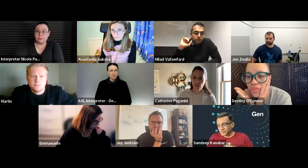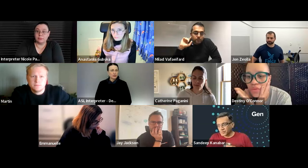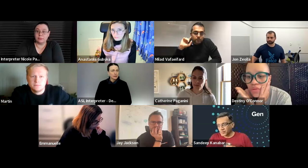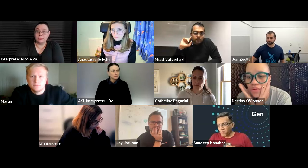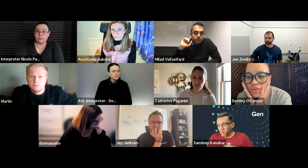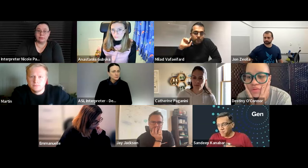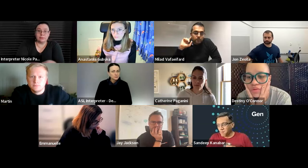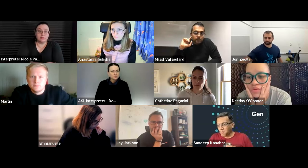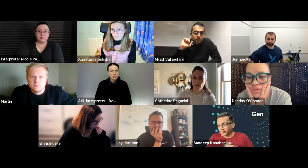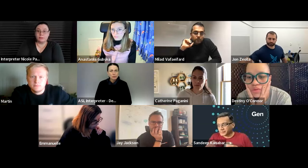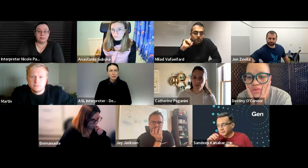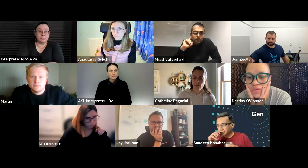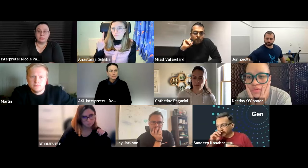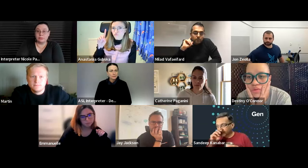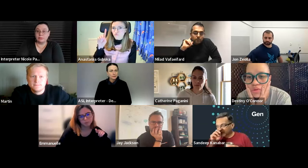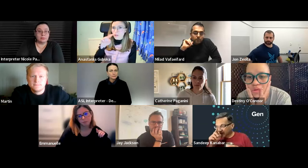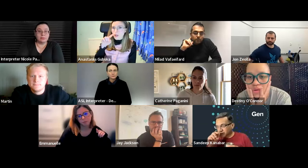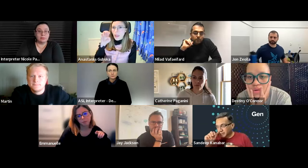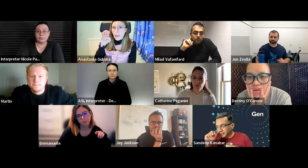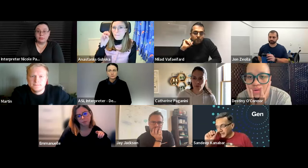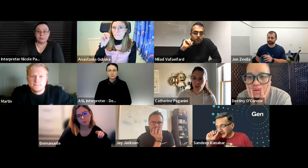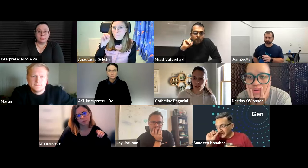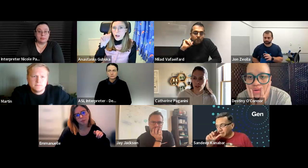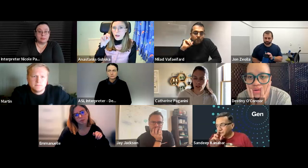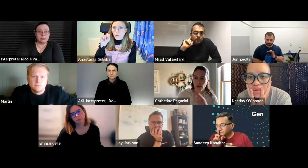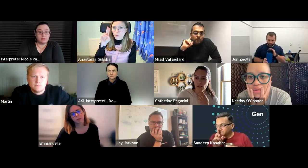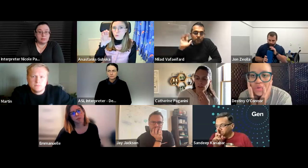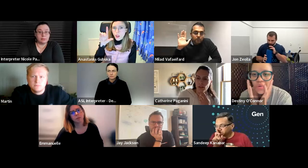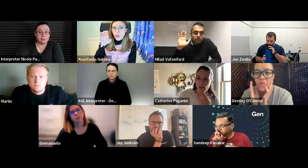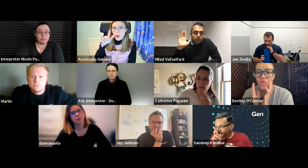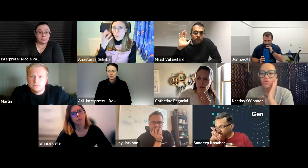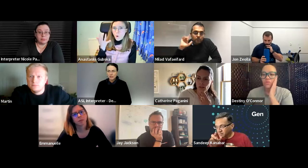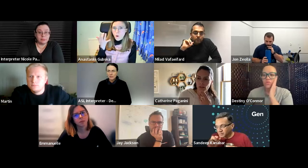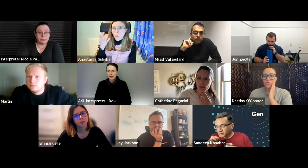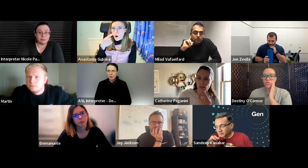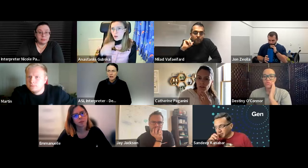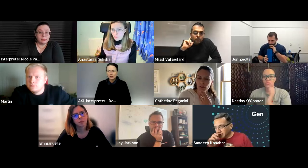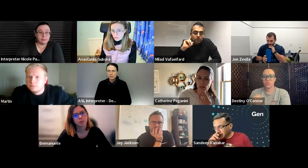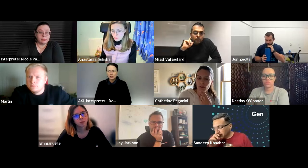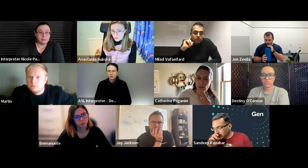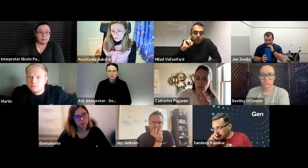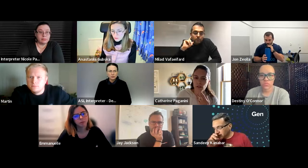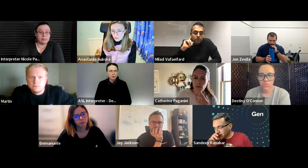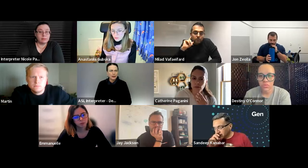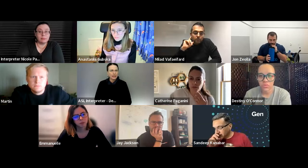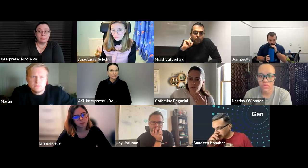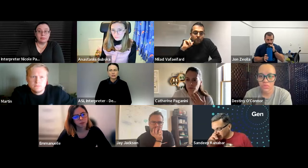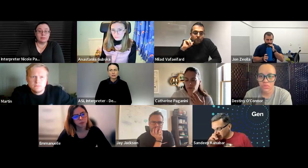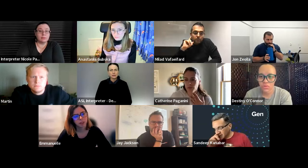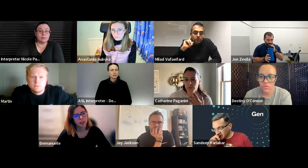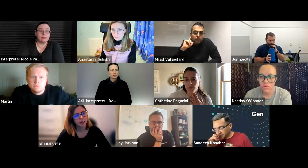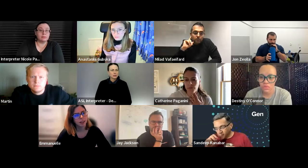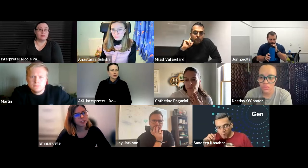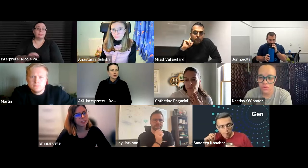we did something like that emmanuel did you you were waiting